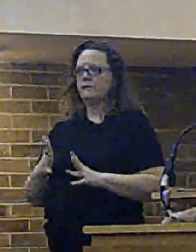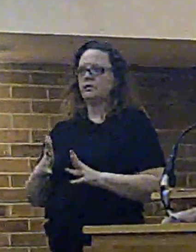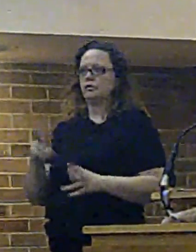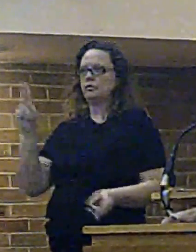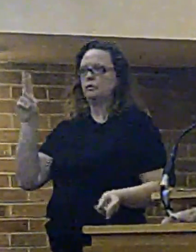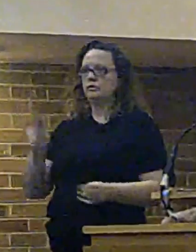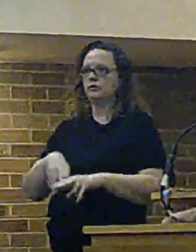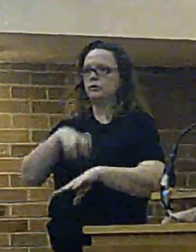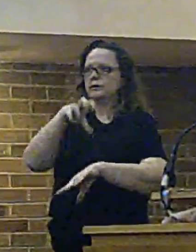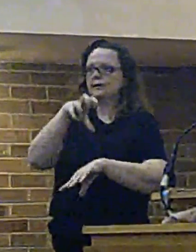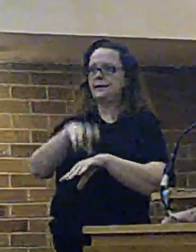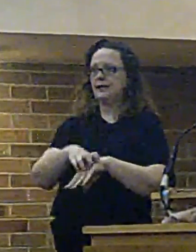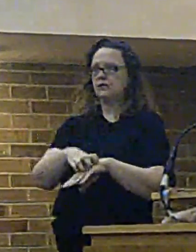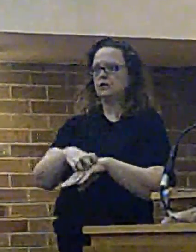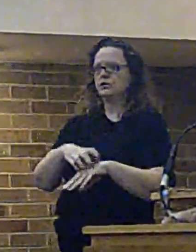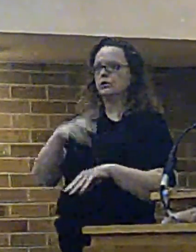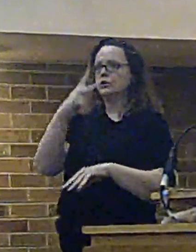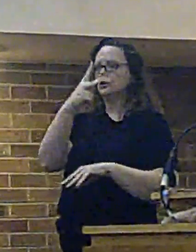26 to 22.